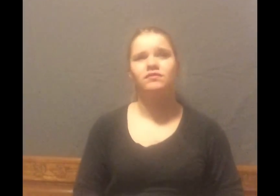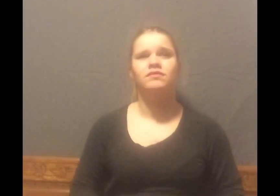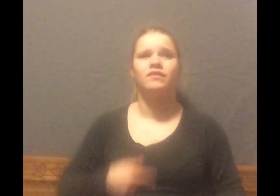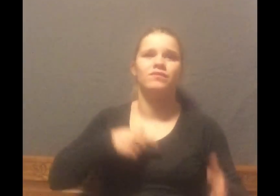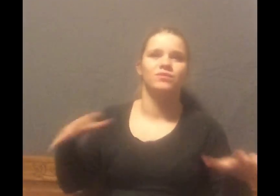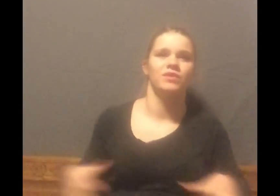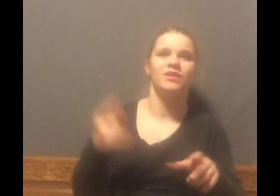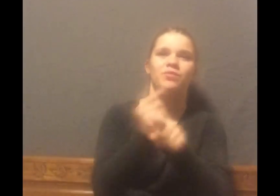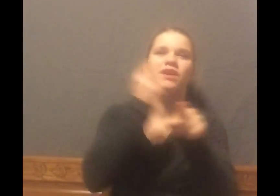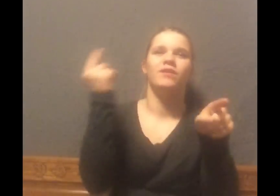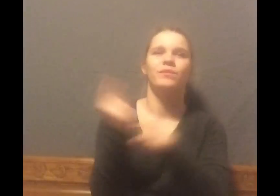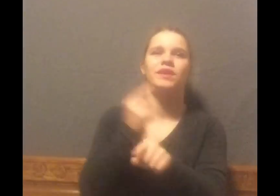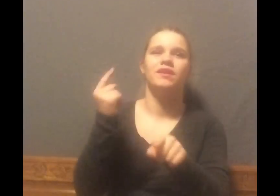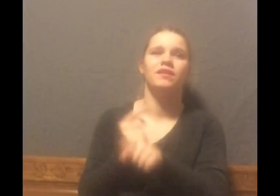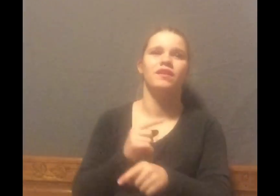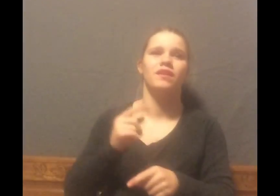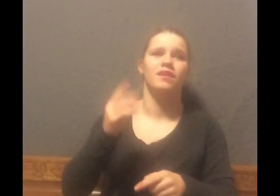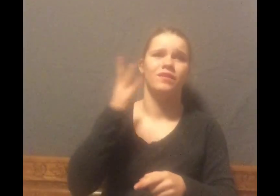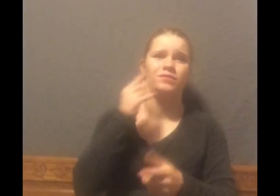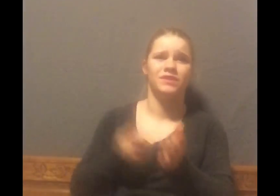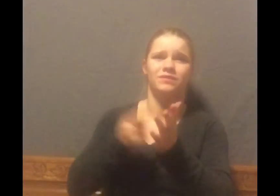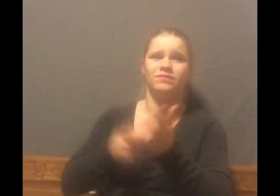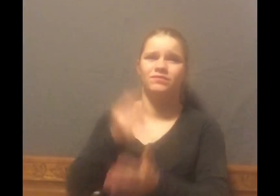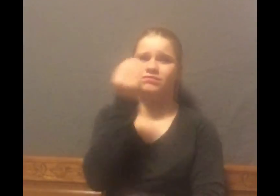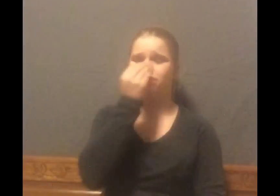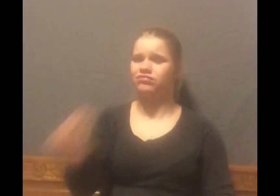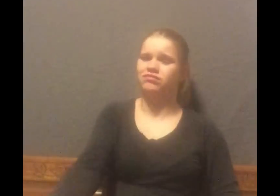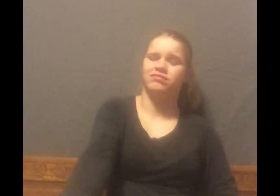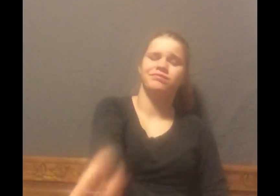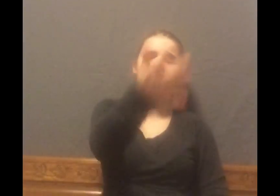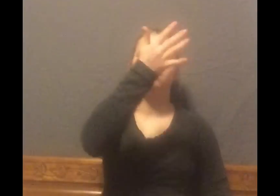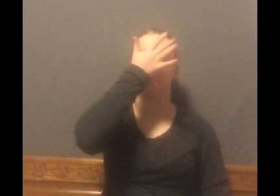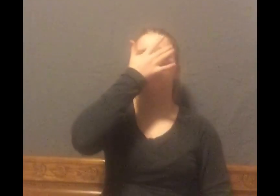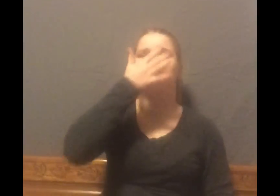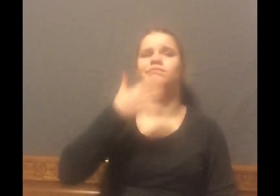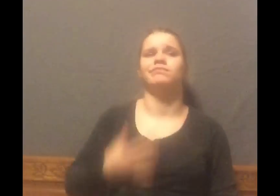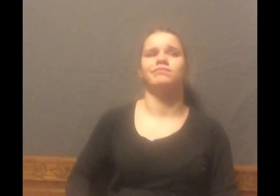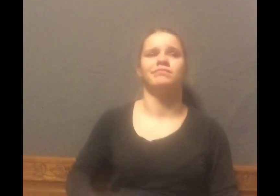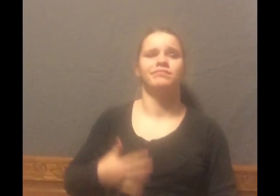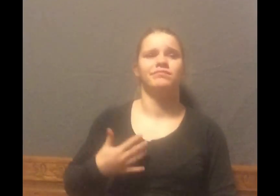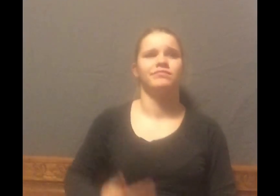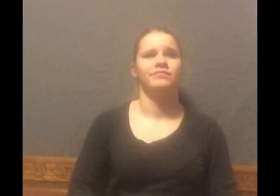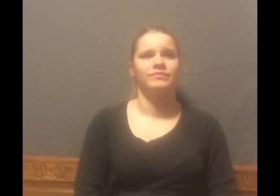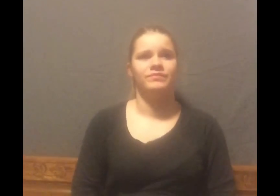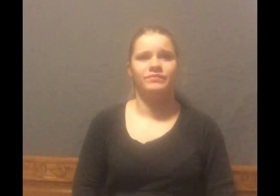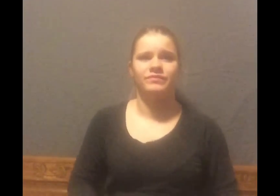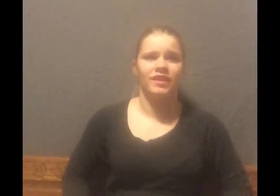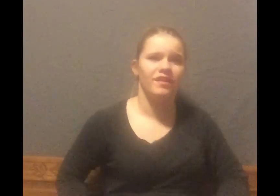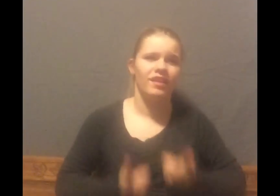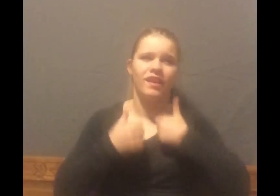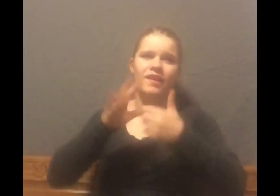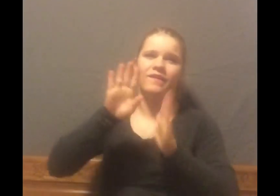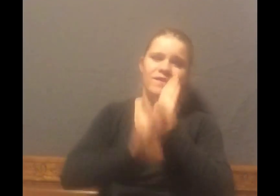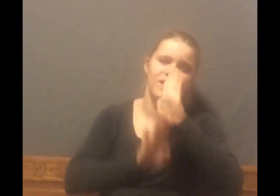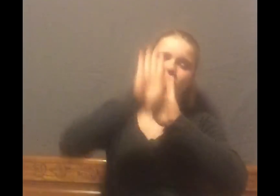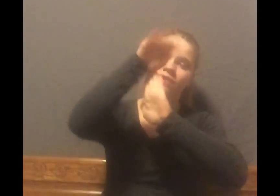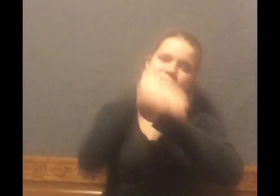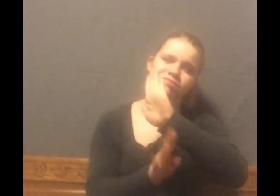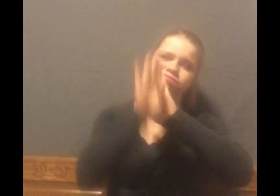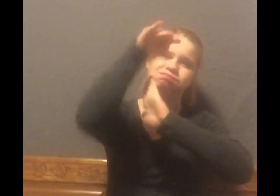I got it right sometimes, but sometimes I did not Life's been a